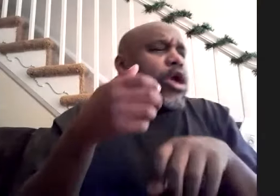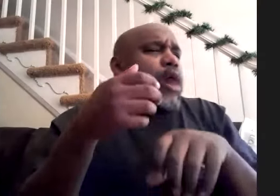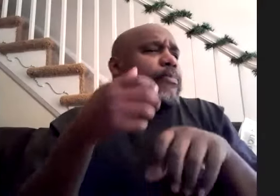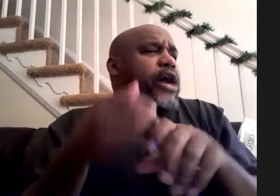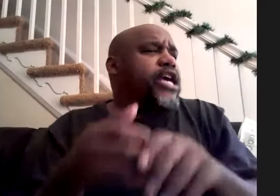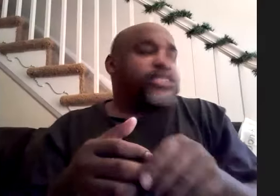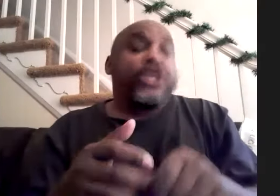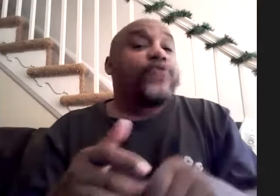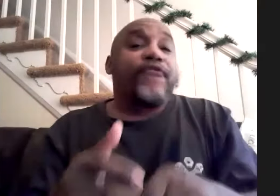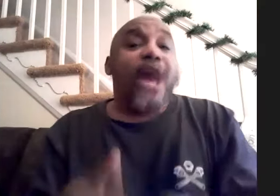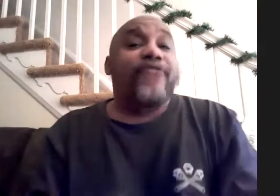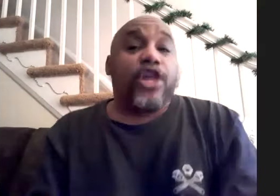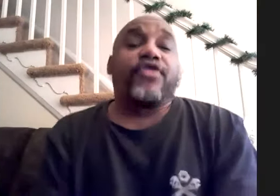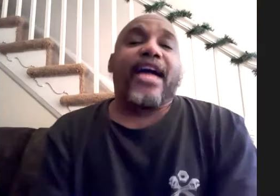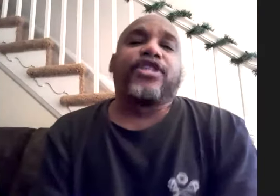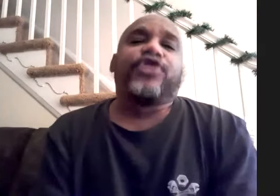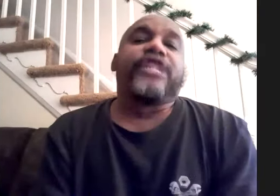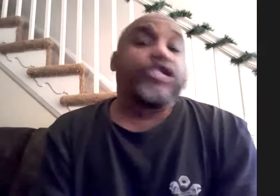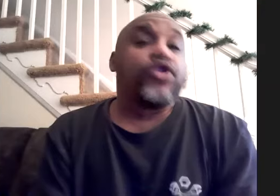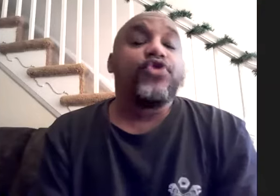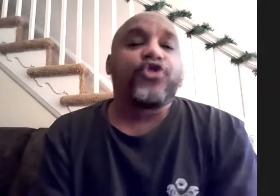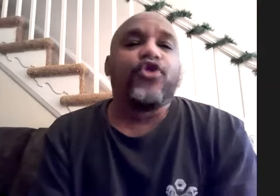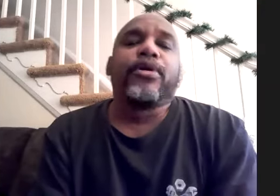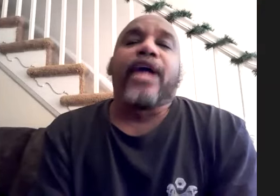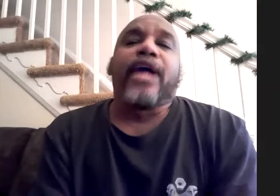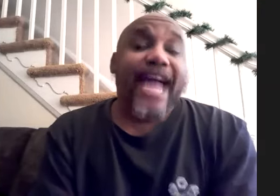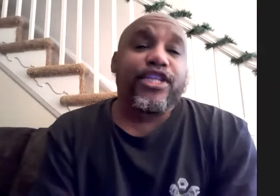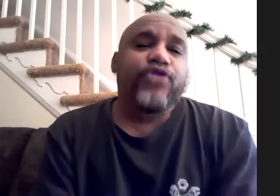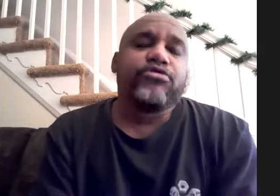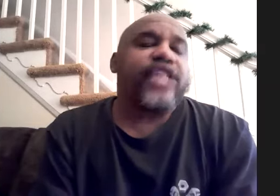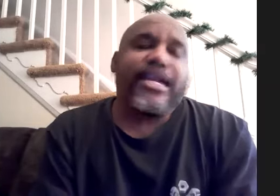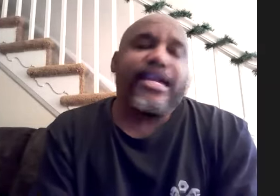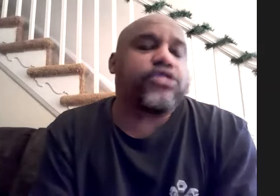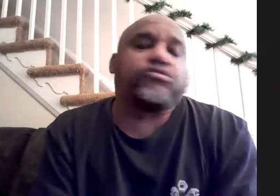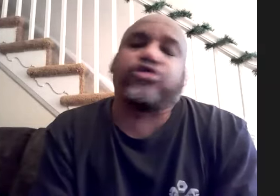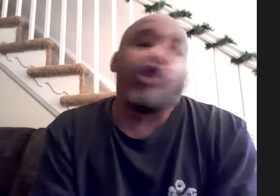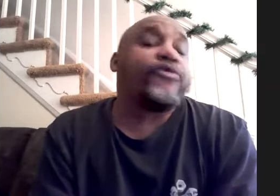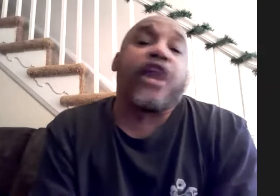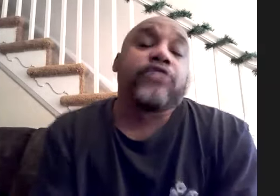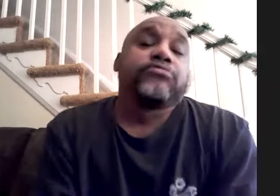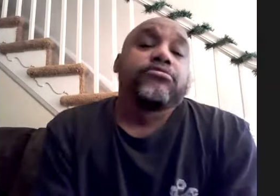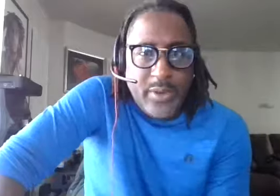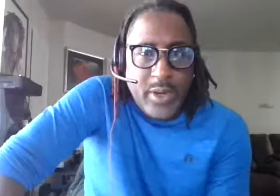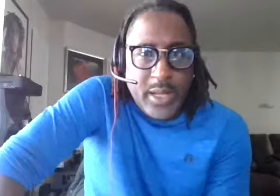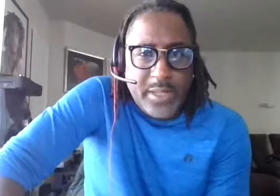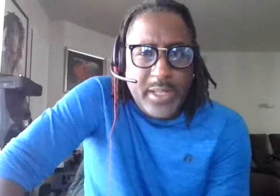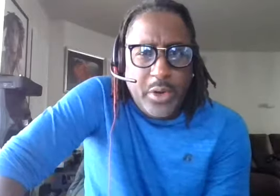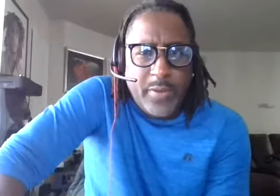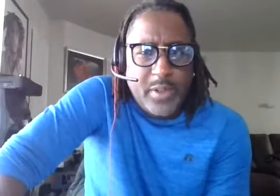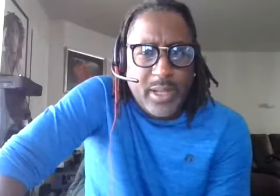but if you if you haven't heard that dude it's on youtube and itunes it's stupefying no i haven't heard it yeah send it over to me